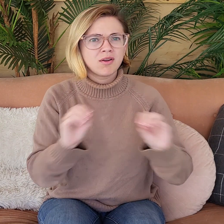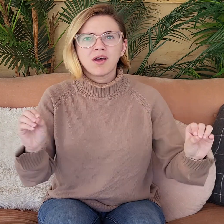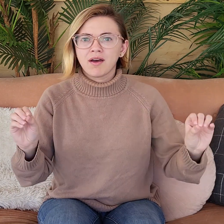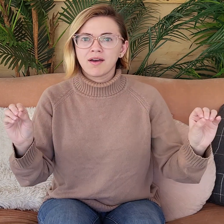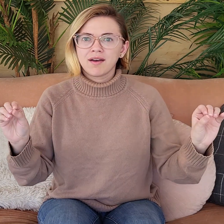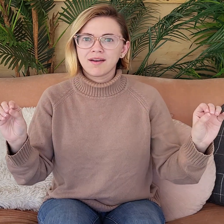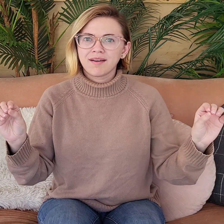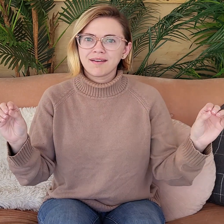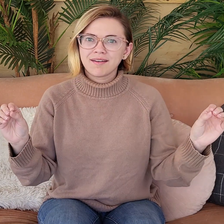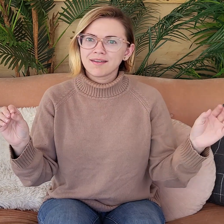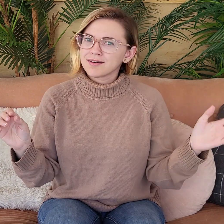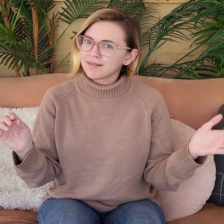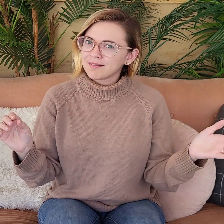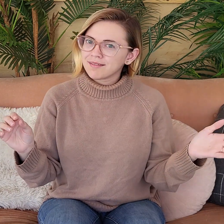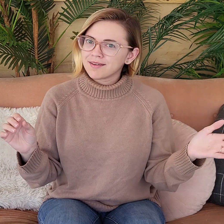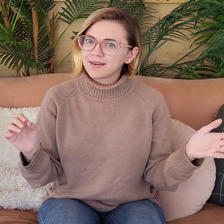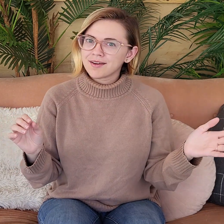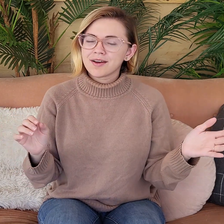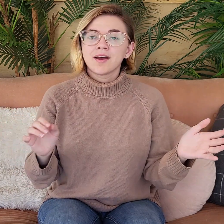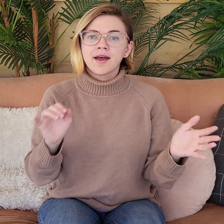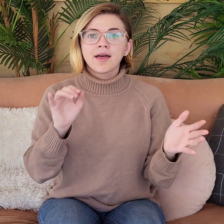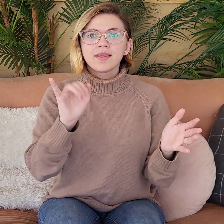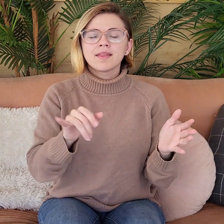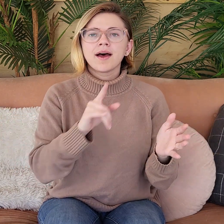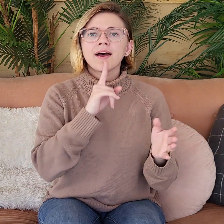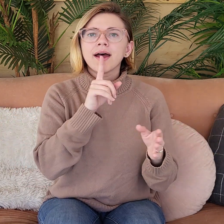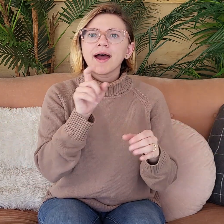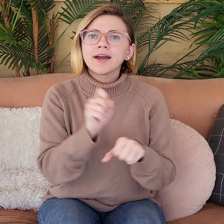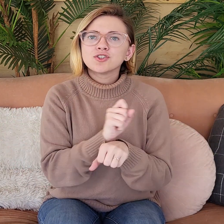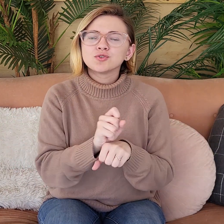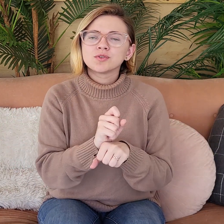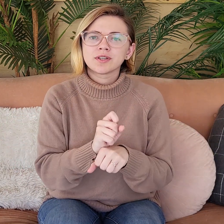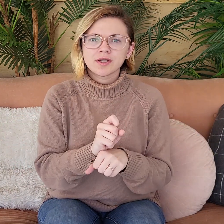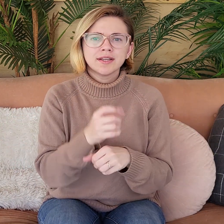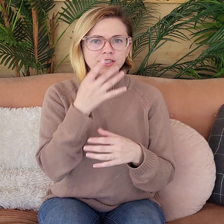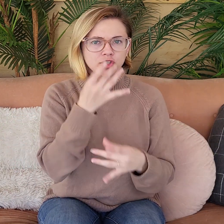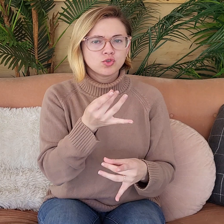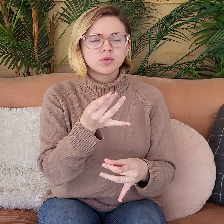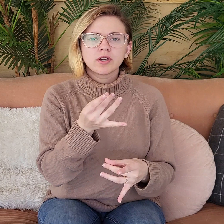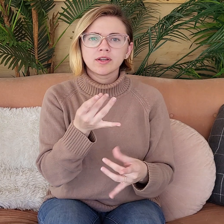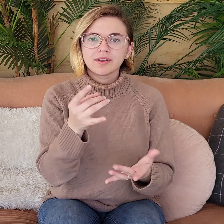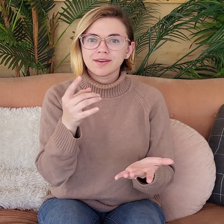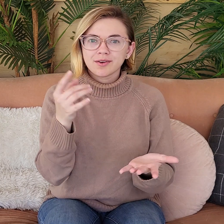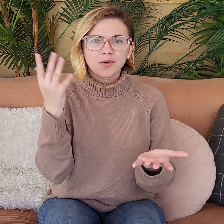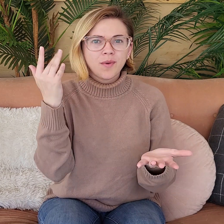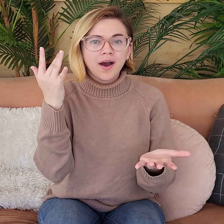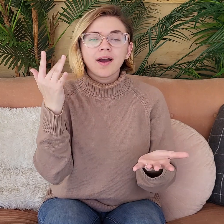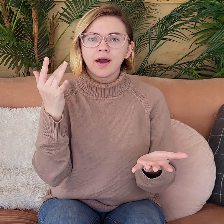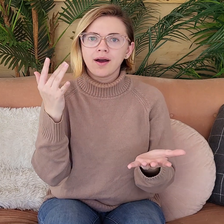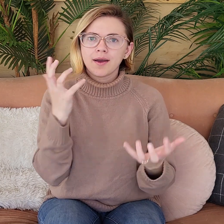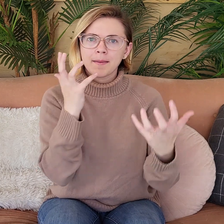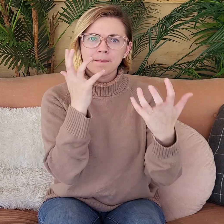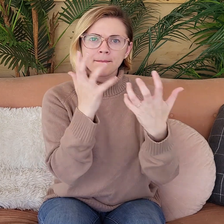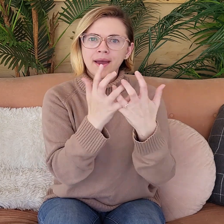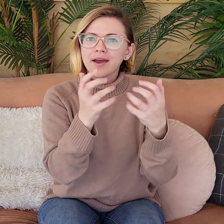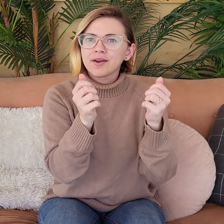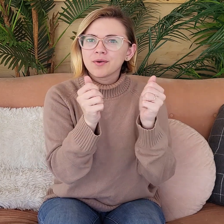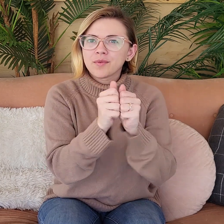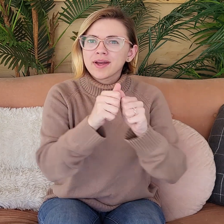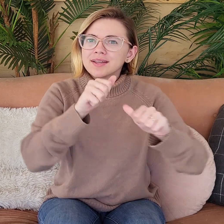people, just nothing. And that is actually very interesting, because